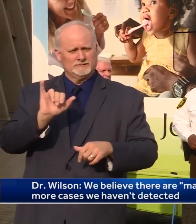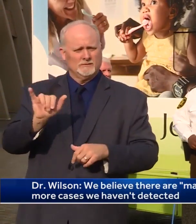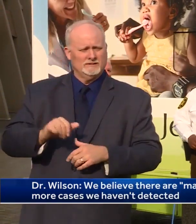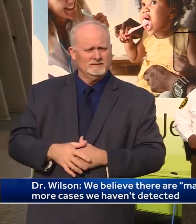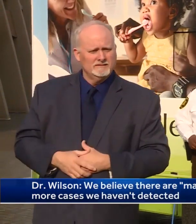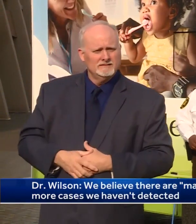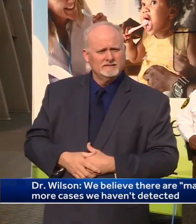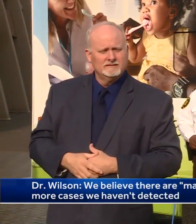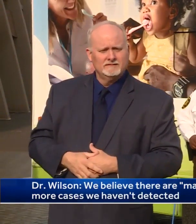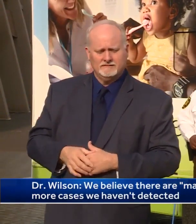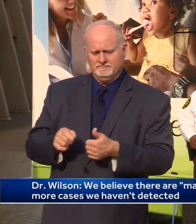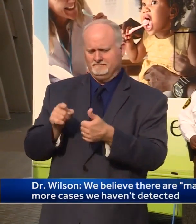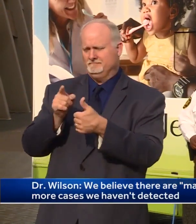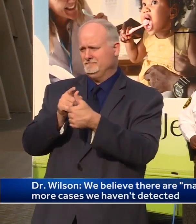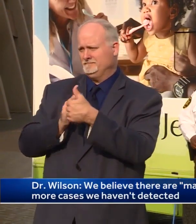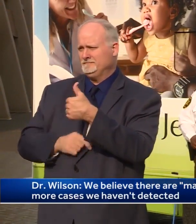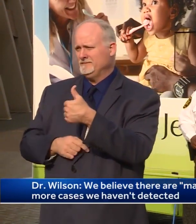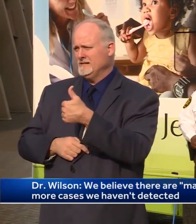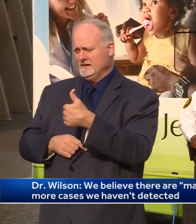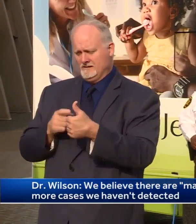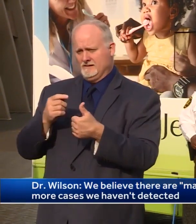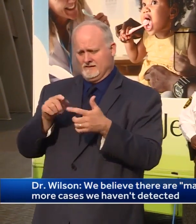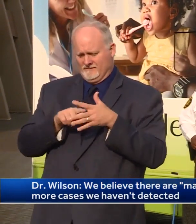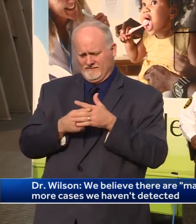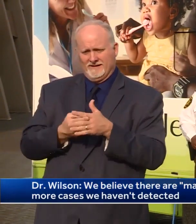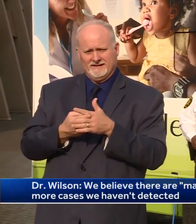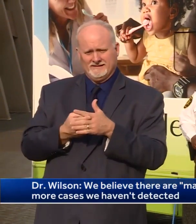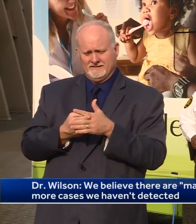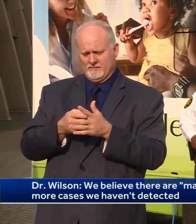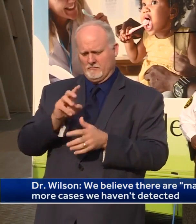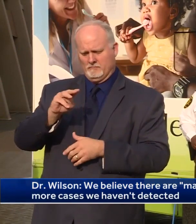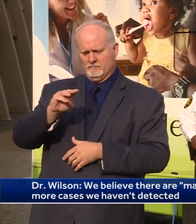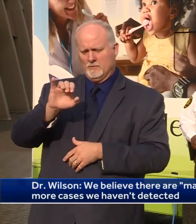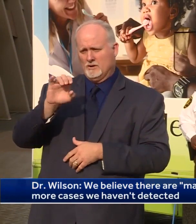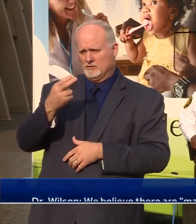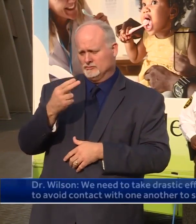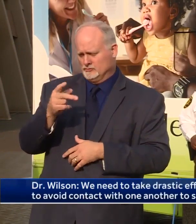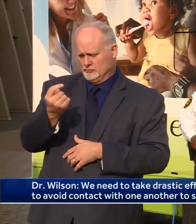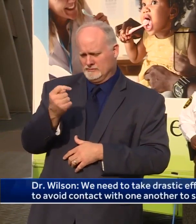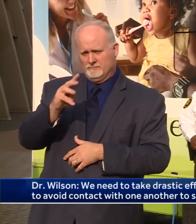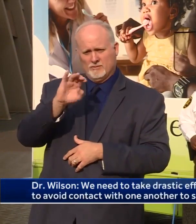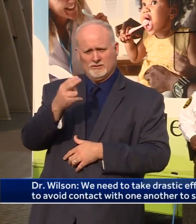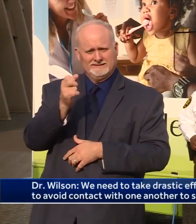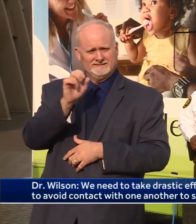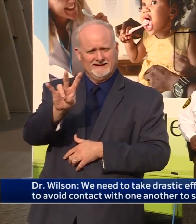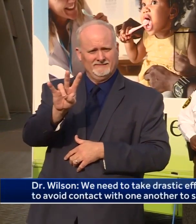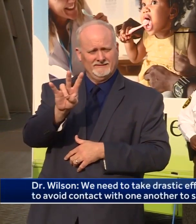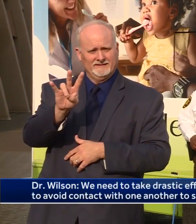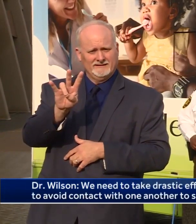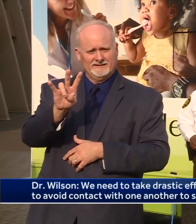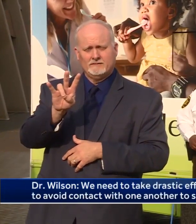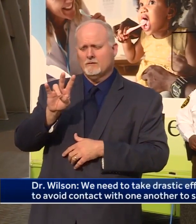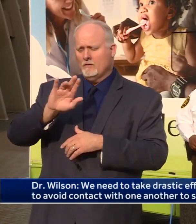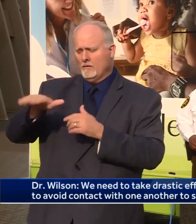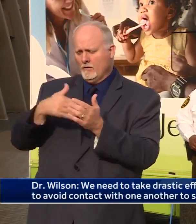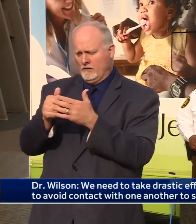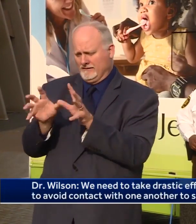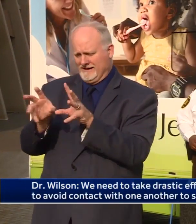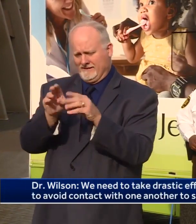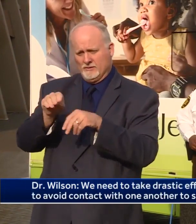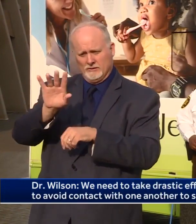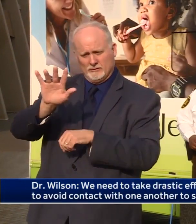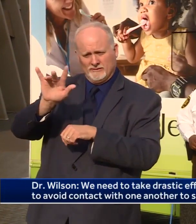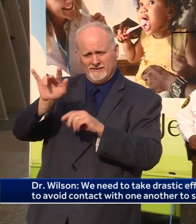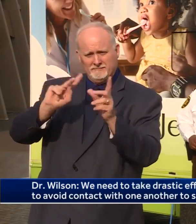Number one, effective Tuesday, March 17th, all gatherings of